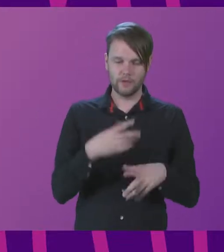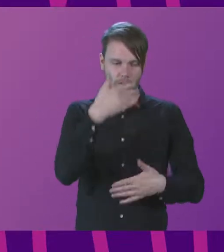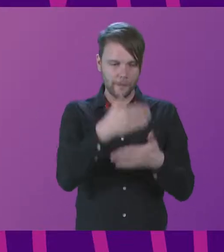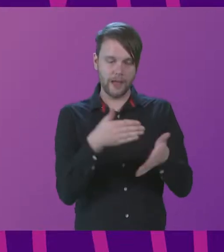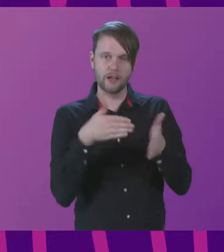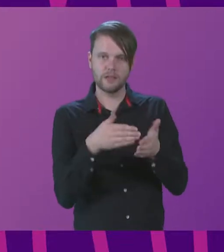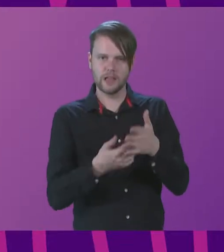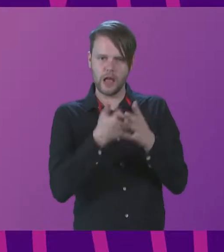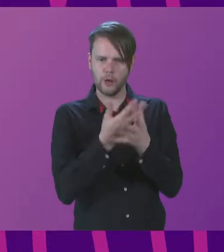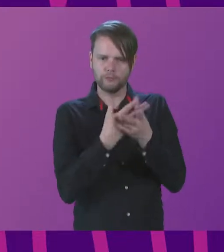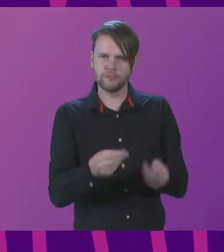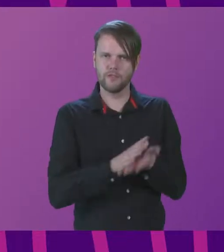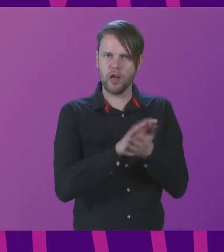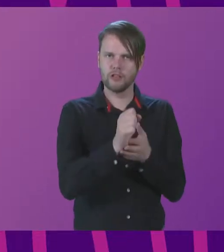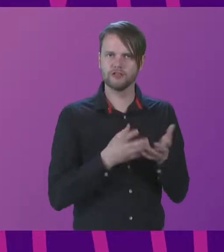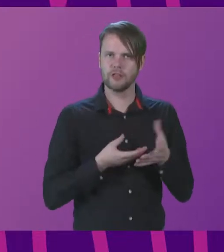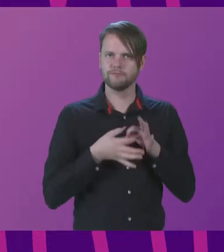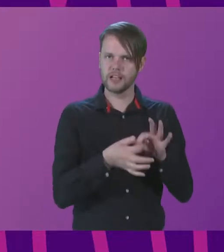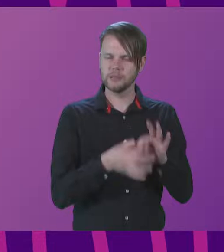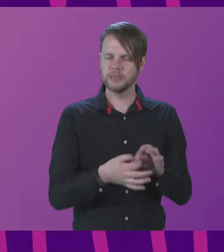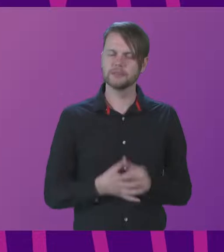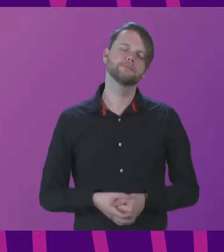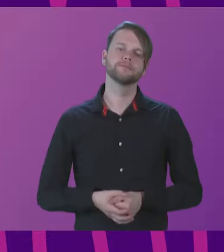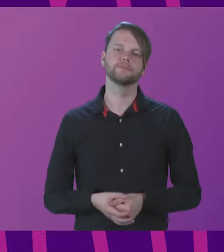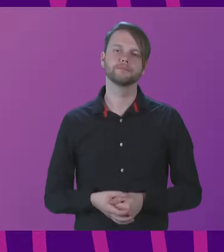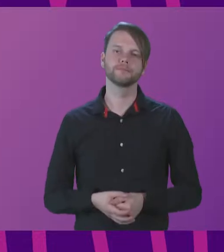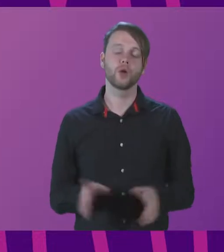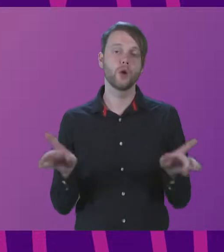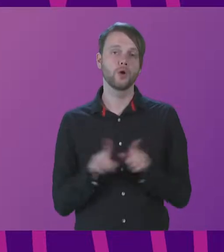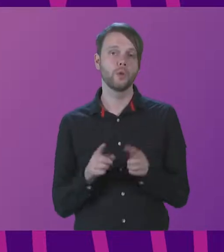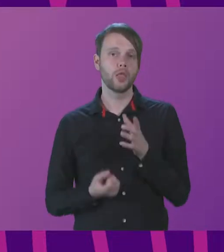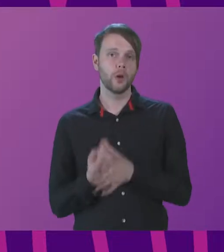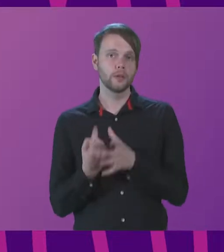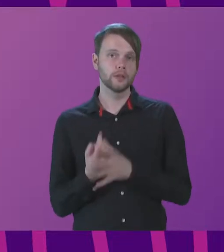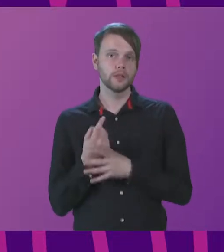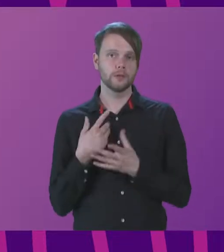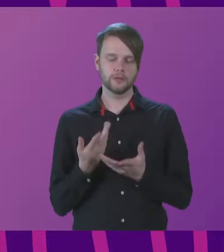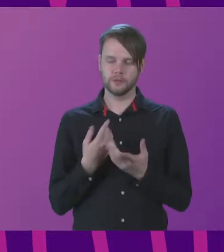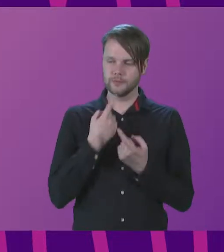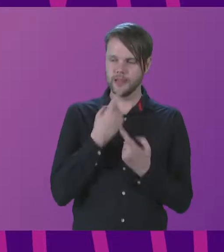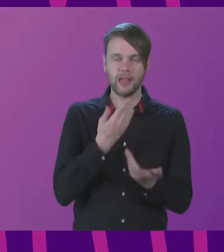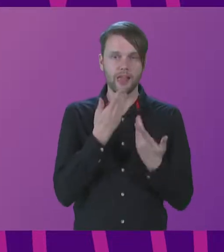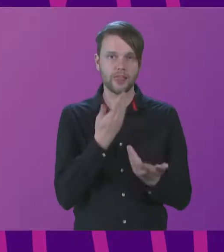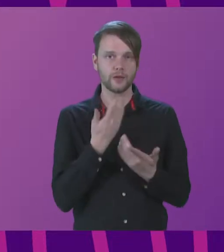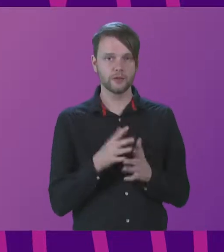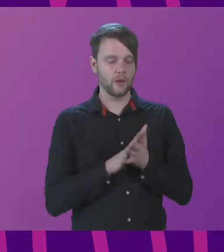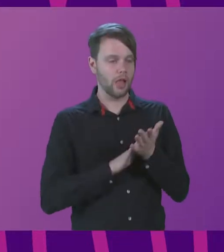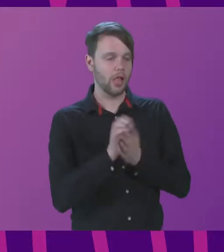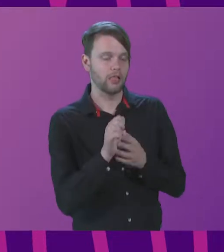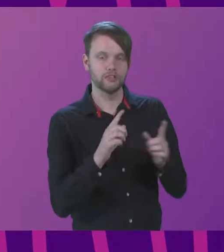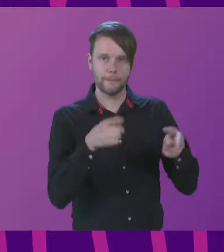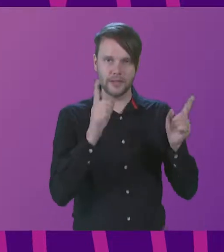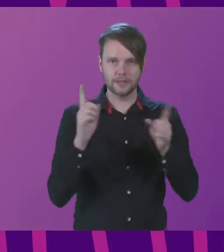international cultural engagement. Can I take the opportunity to extend particular thanks to fellow culture ministers